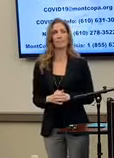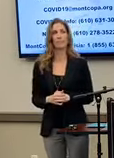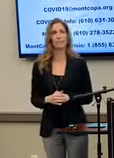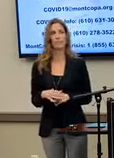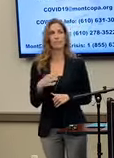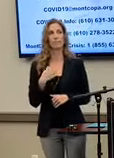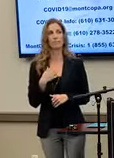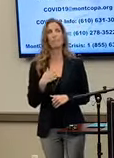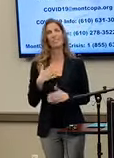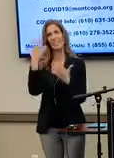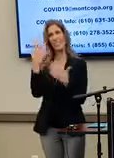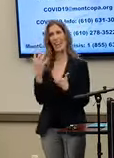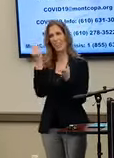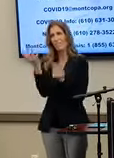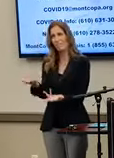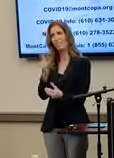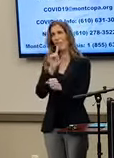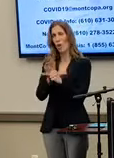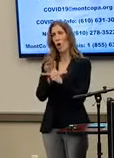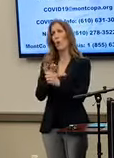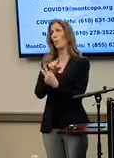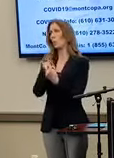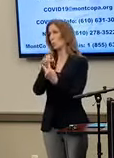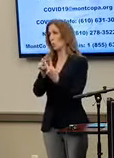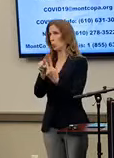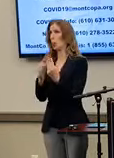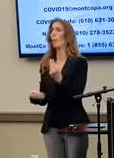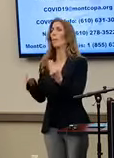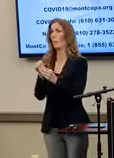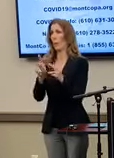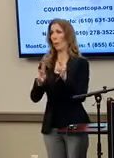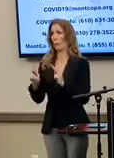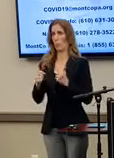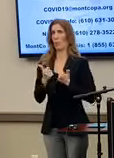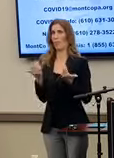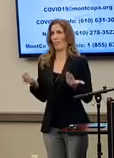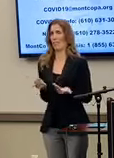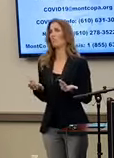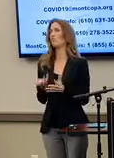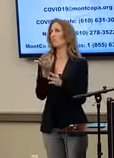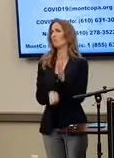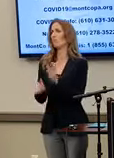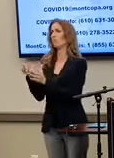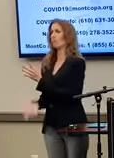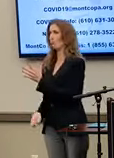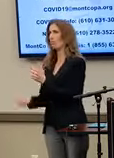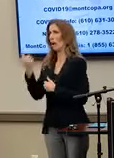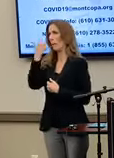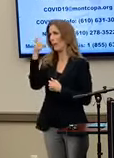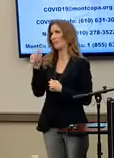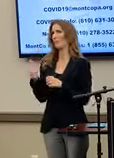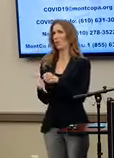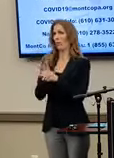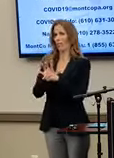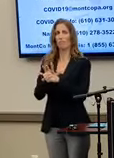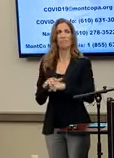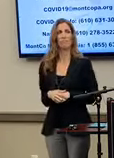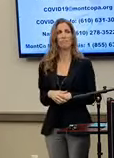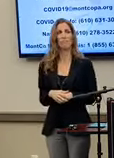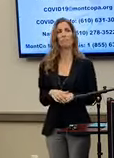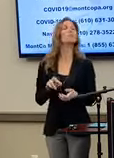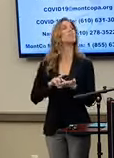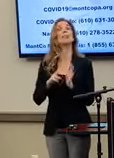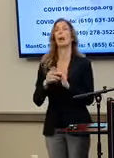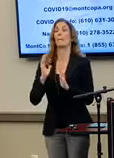also saddened to confirm that two more Montgomery County residents have lost their lives to COVID-19, which